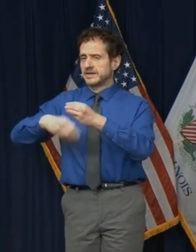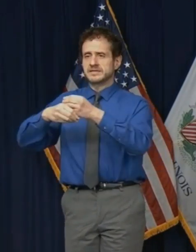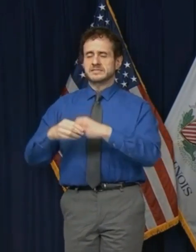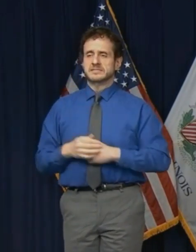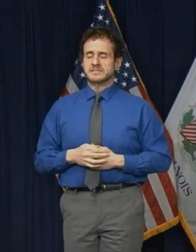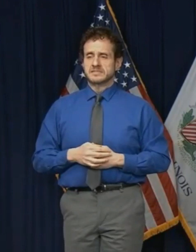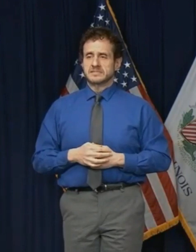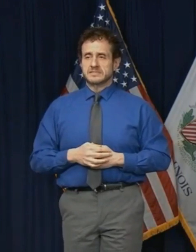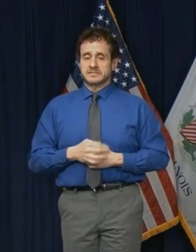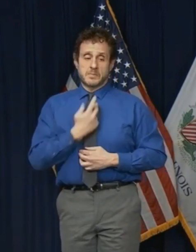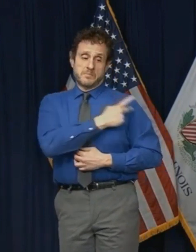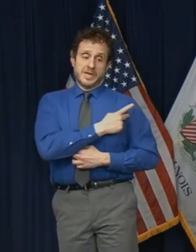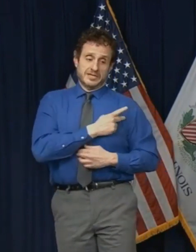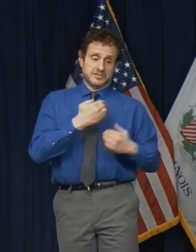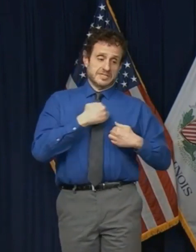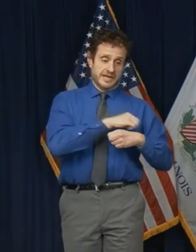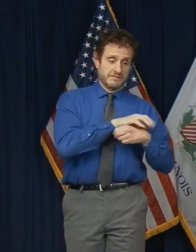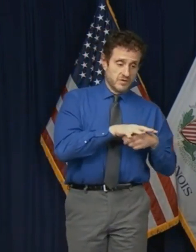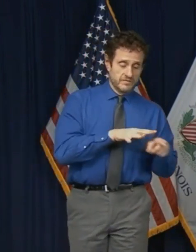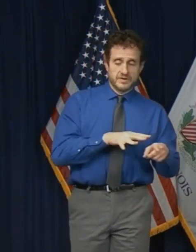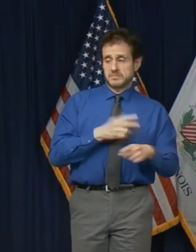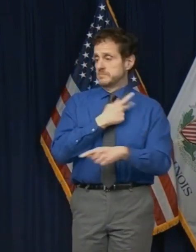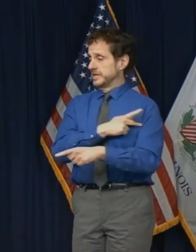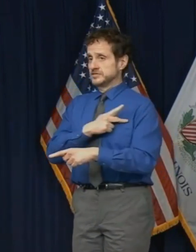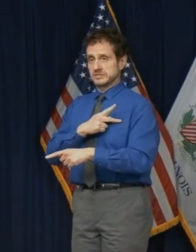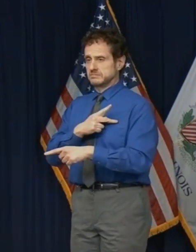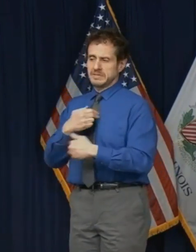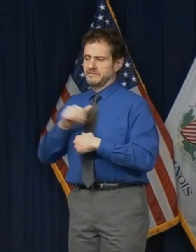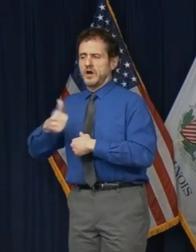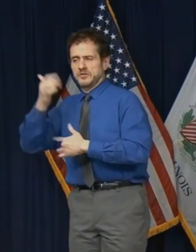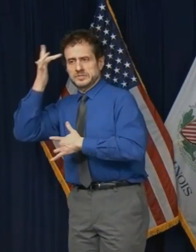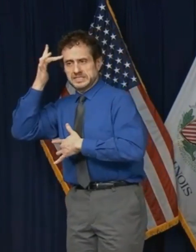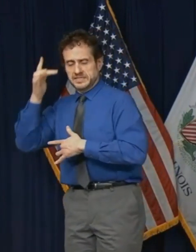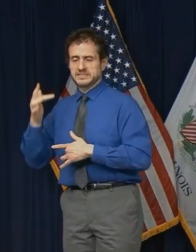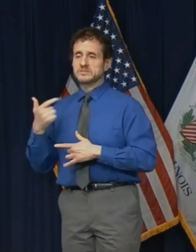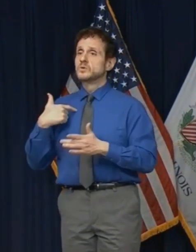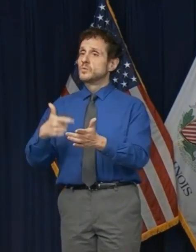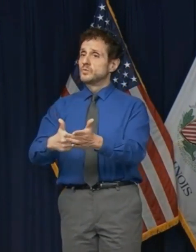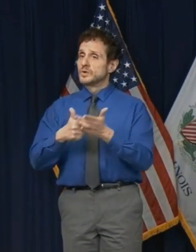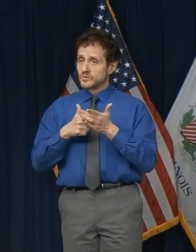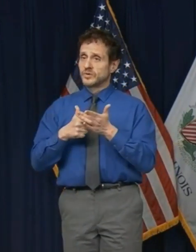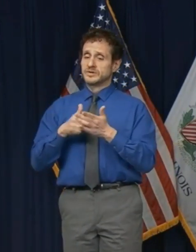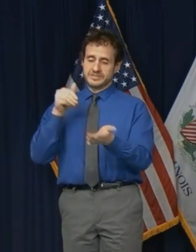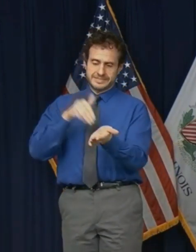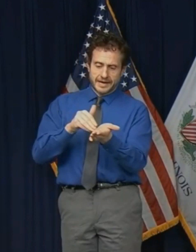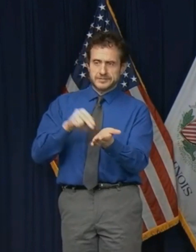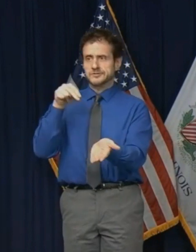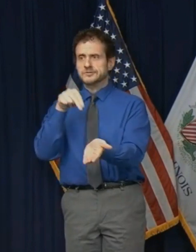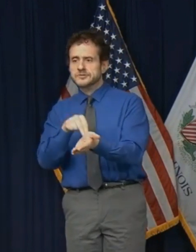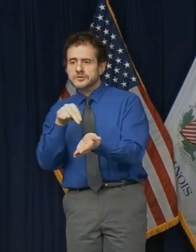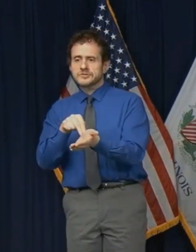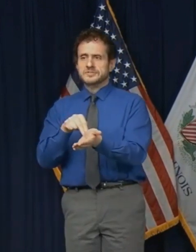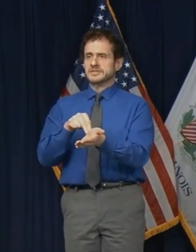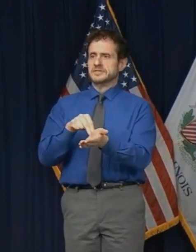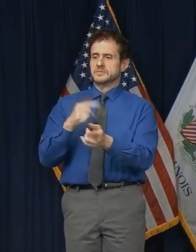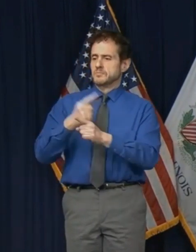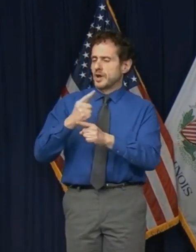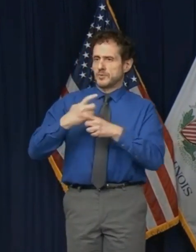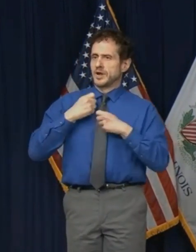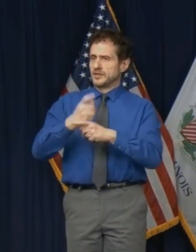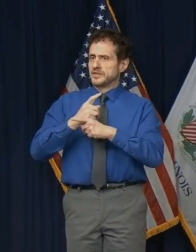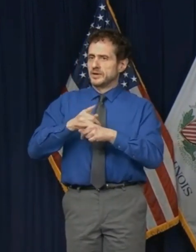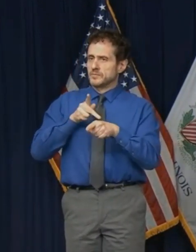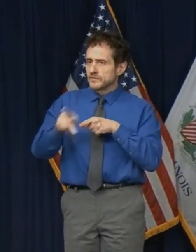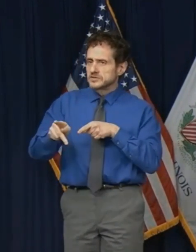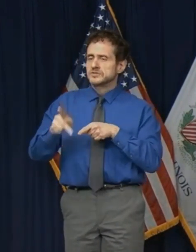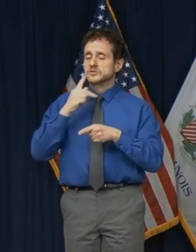non-COVID alike that need them to heal, require a full team of healthcare professionals properly outfitted in